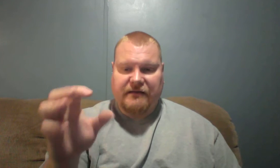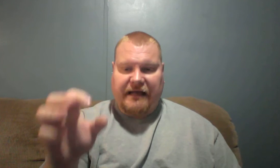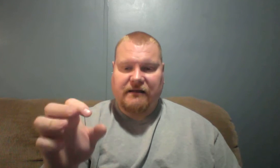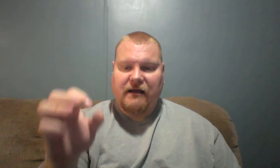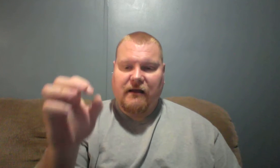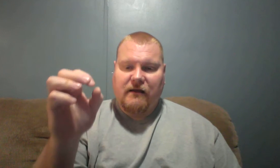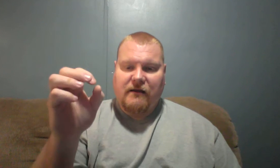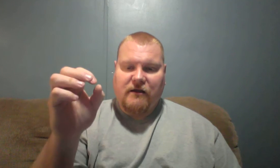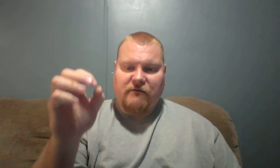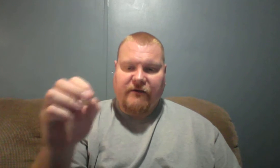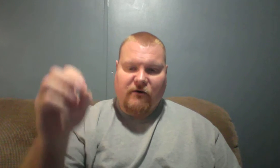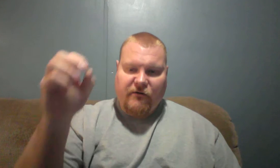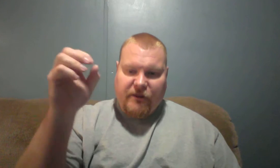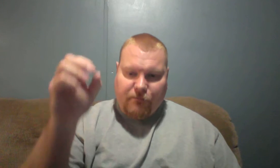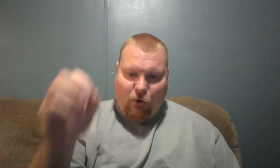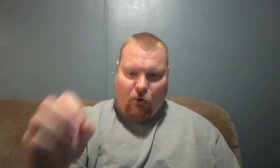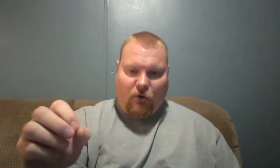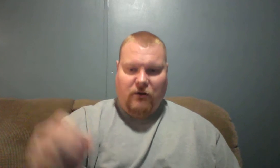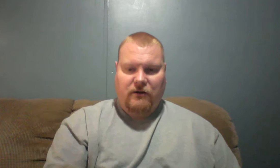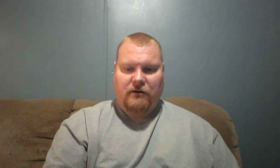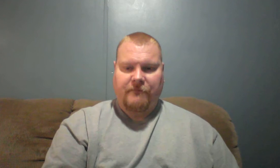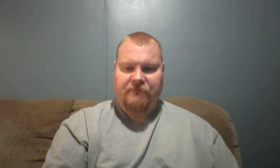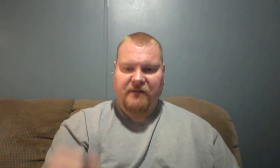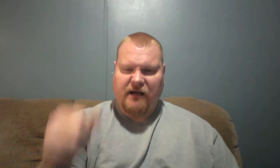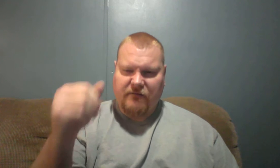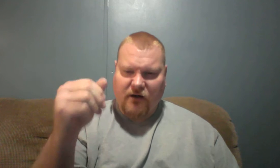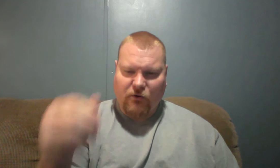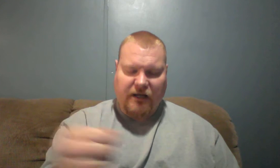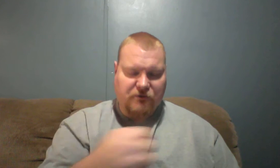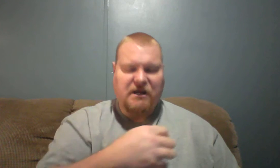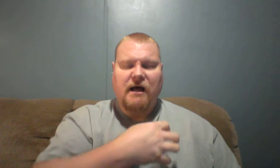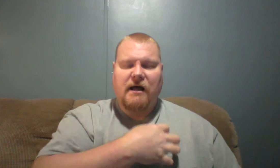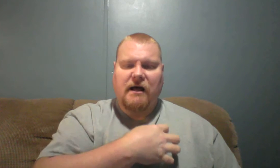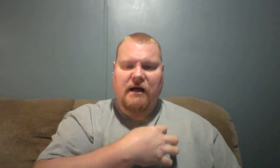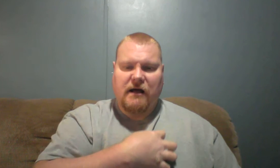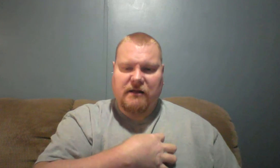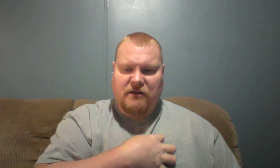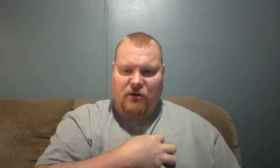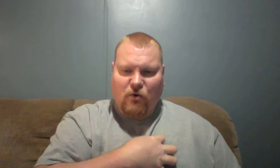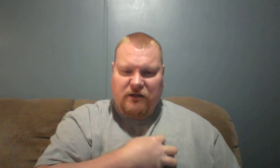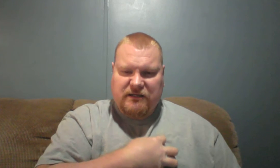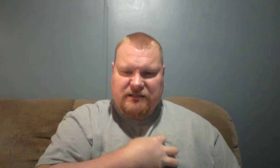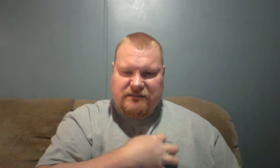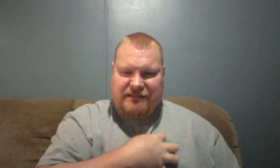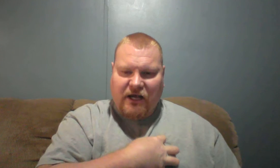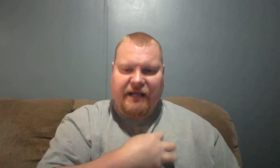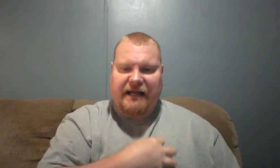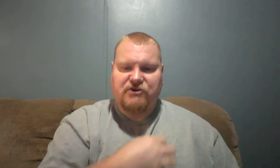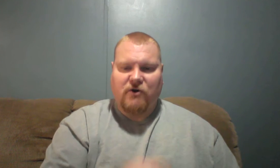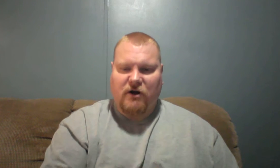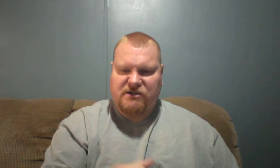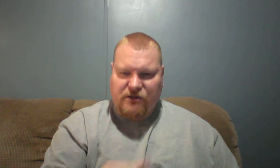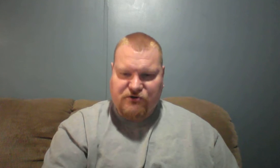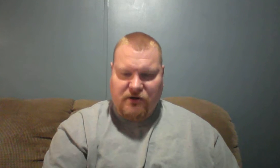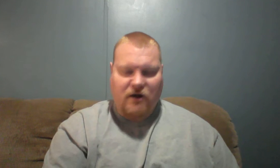that you feel the pull of the Holy Ghost, the Lord, tugging at your heart so strong